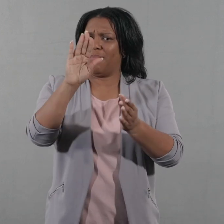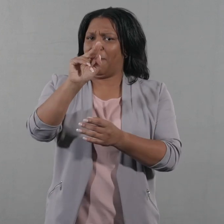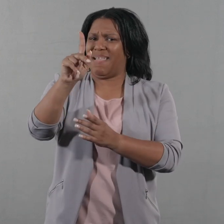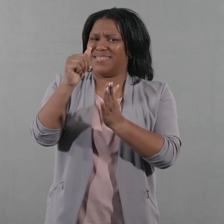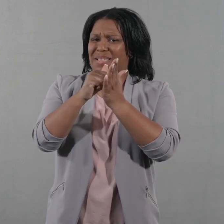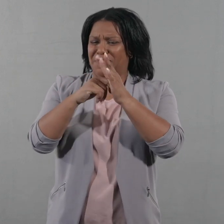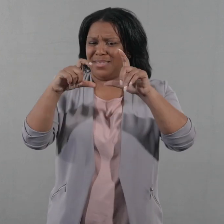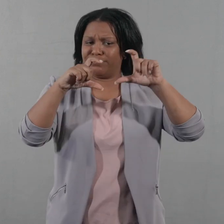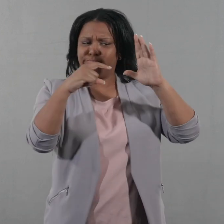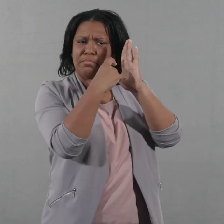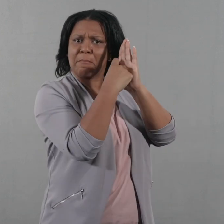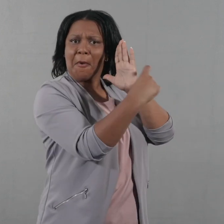statement